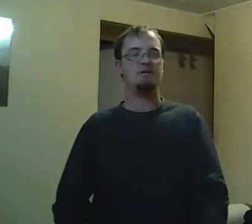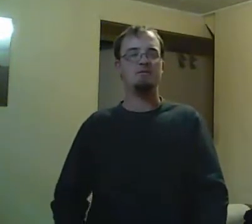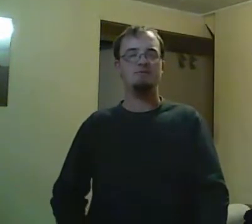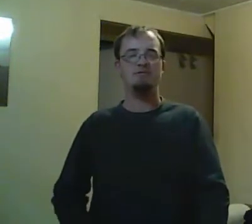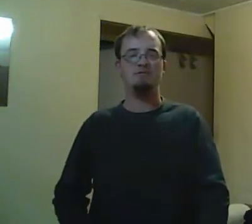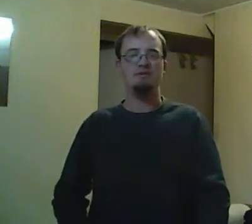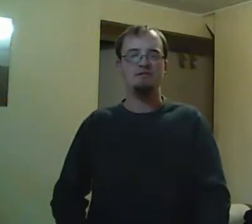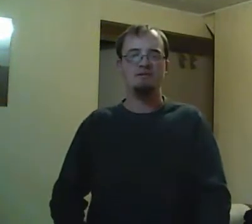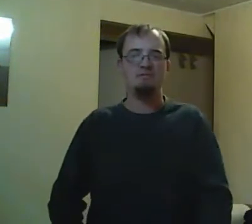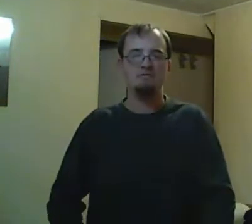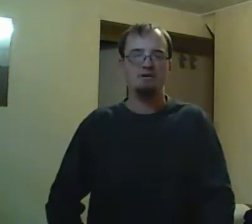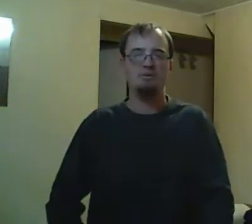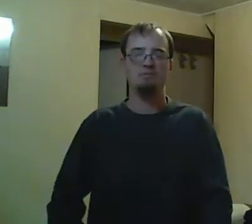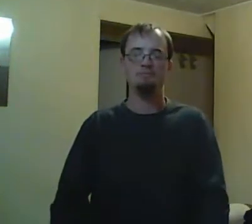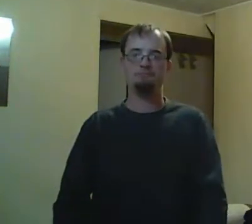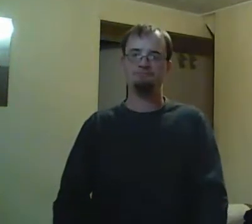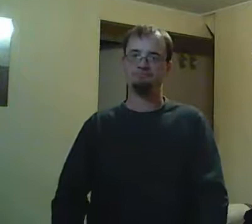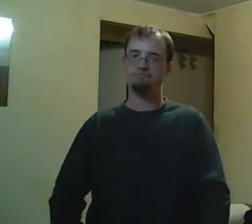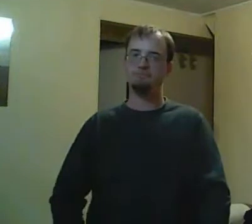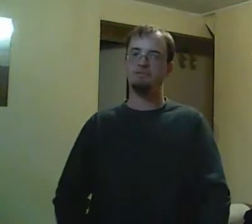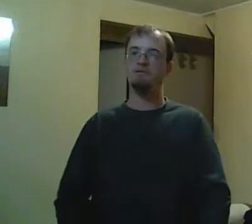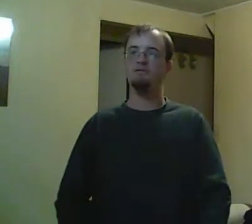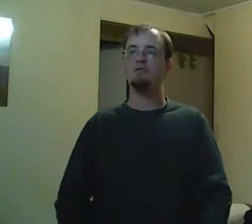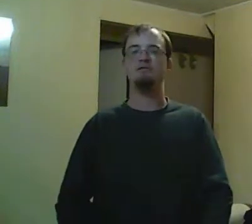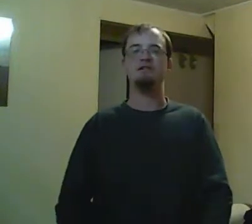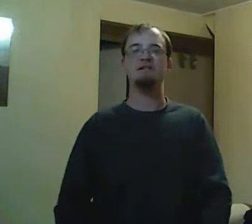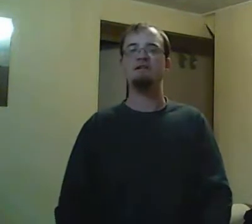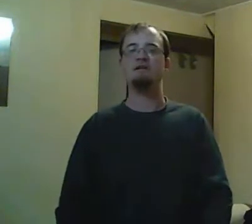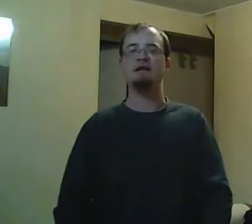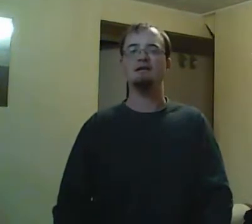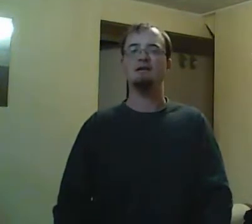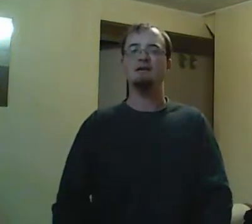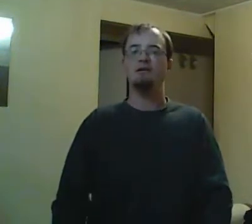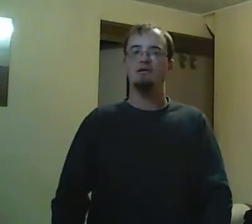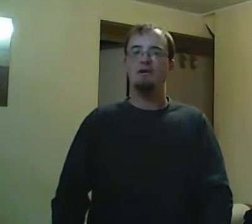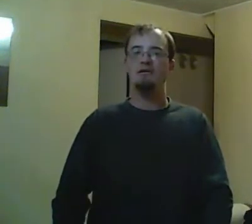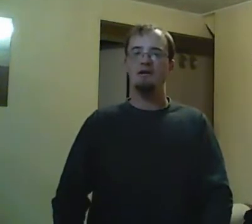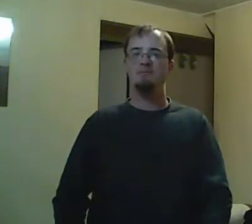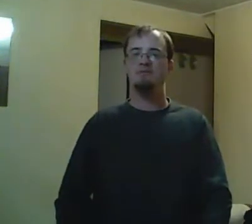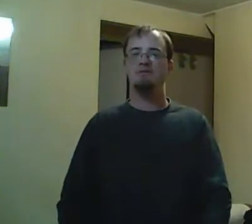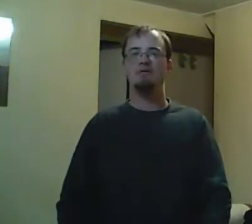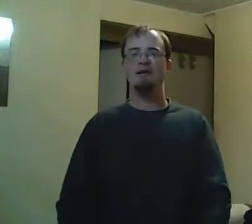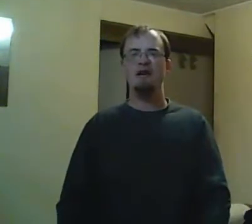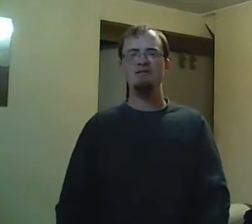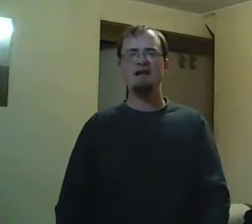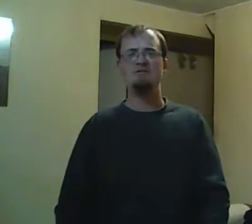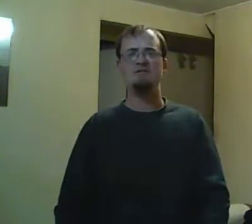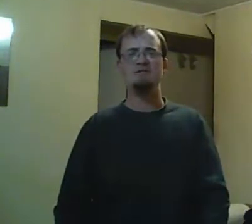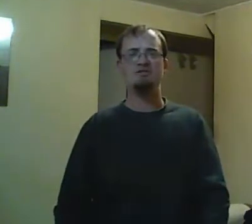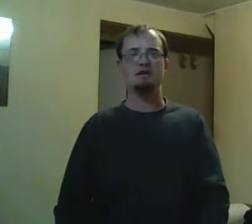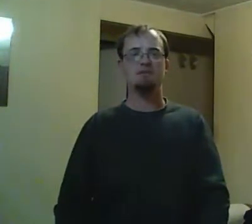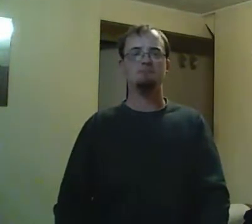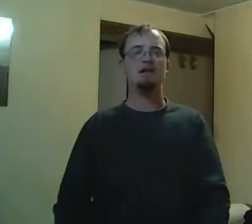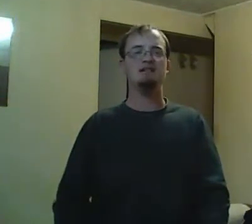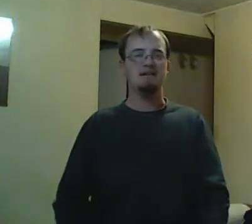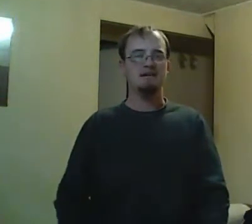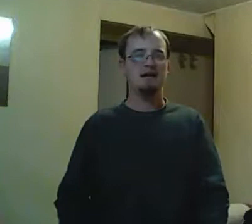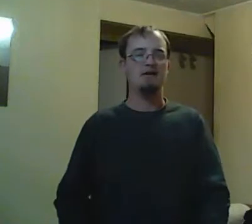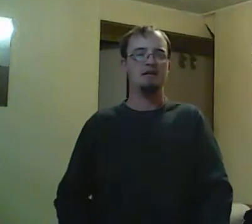I looked at it, I looked at it that, basically, Paige and Spinner were basically kicking themselves because they didn't do more to protect Terry. But, I